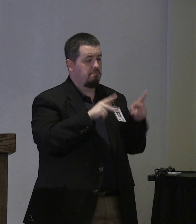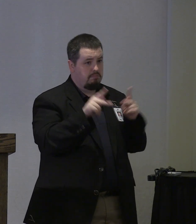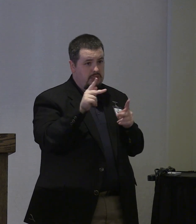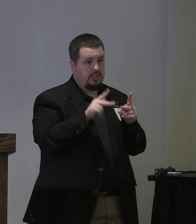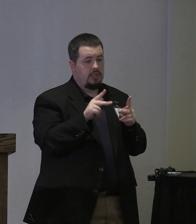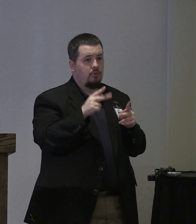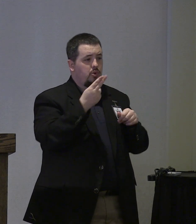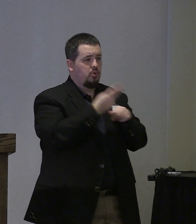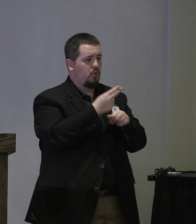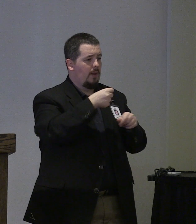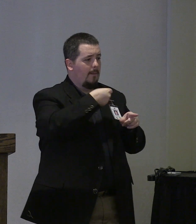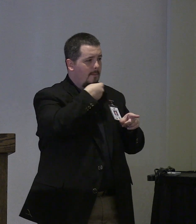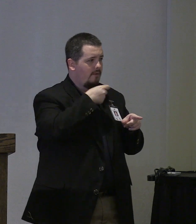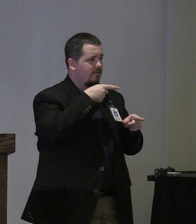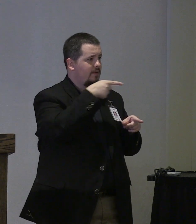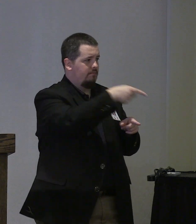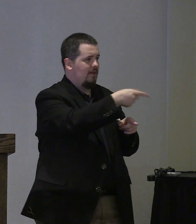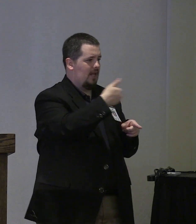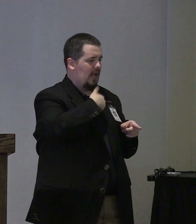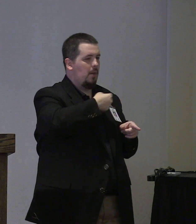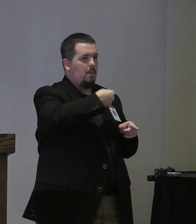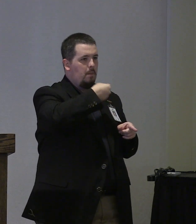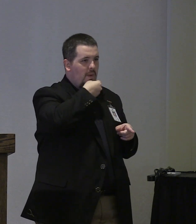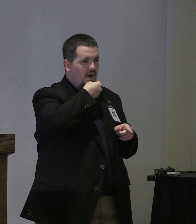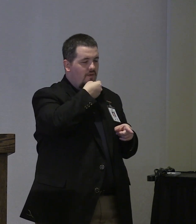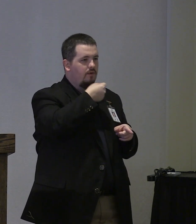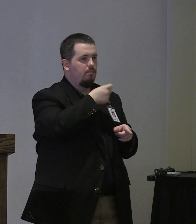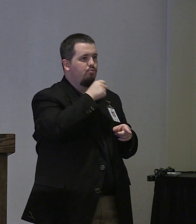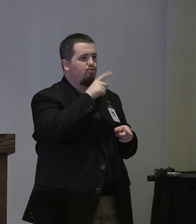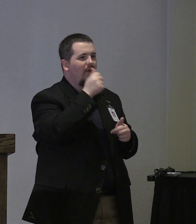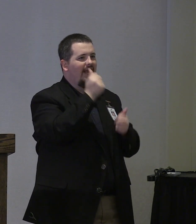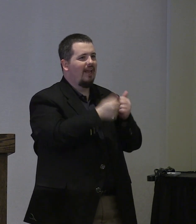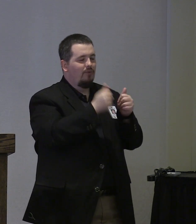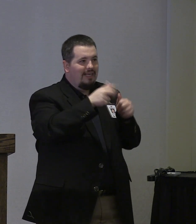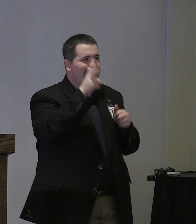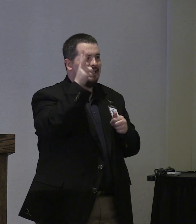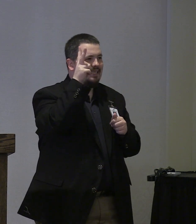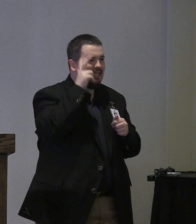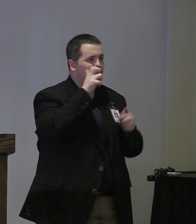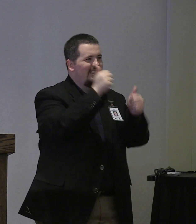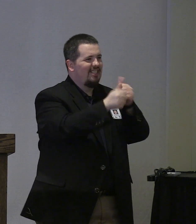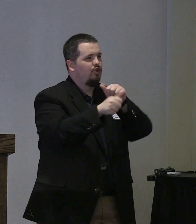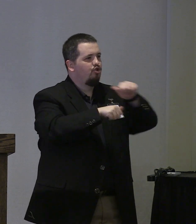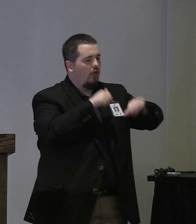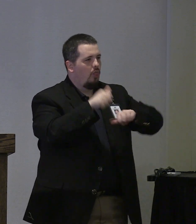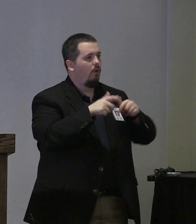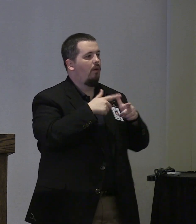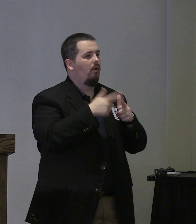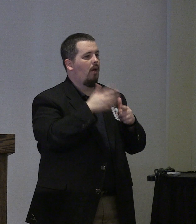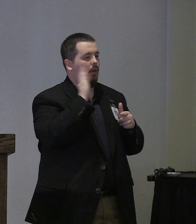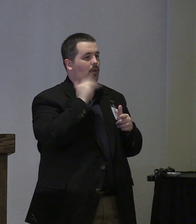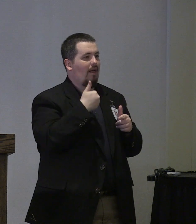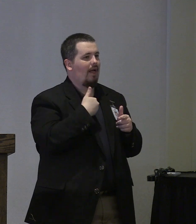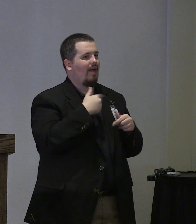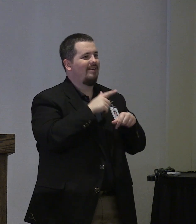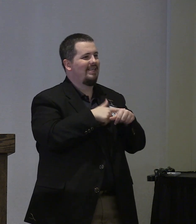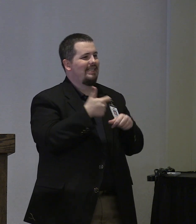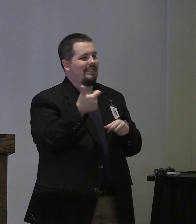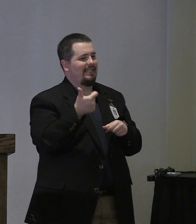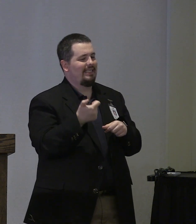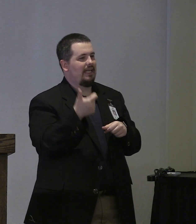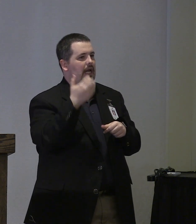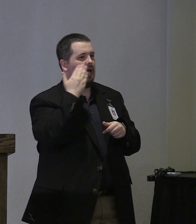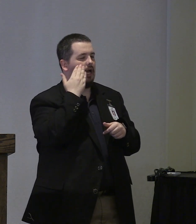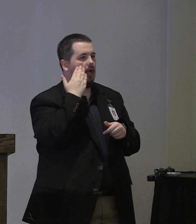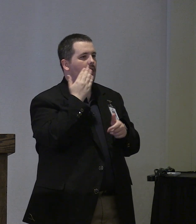use the microphone read is here with the microphone just so that we can ensure everybody in the room can hear each other i'll have a little bit of a timer going up